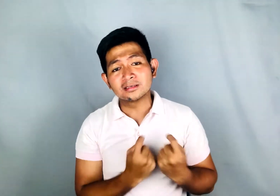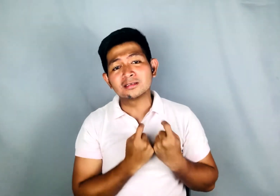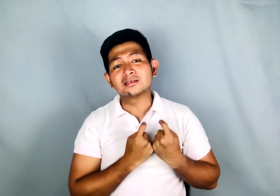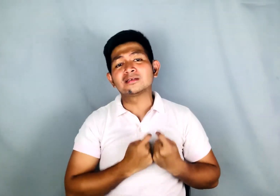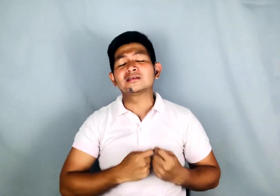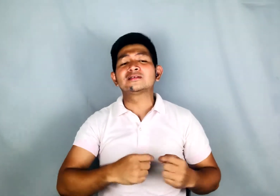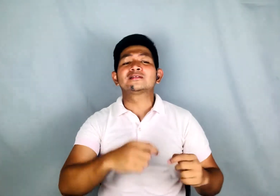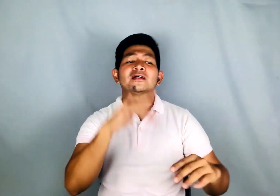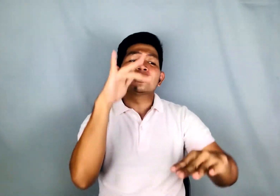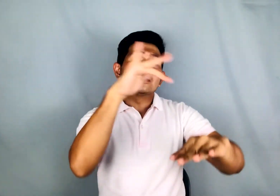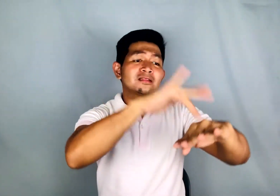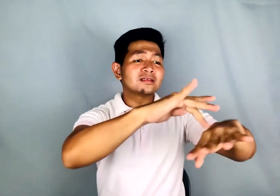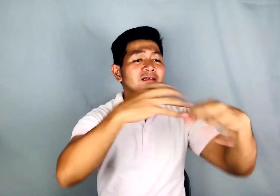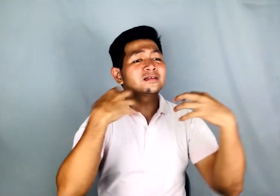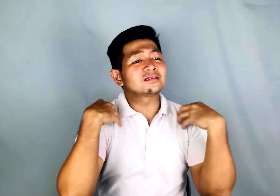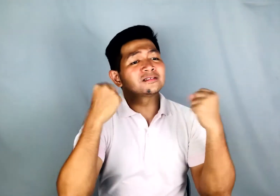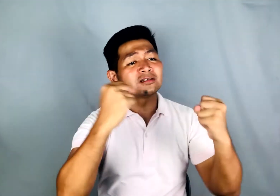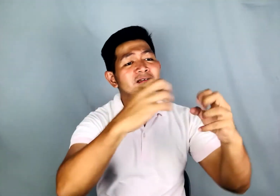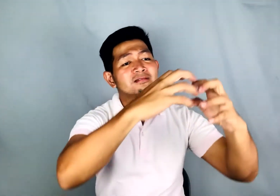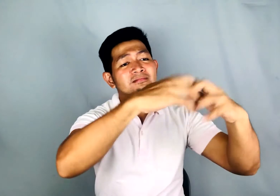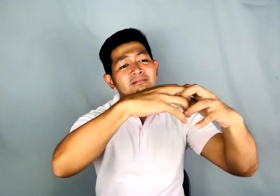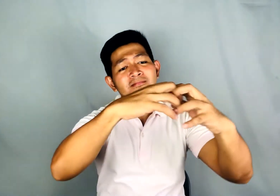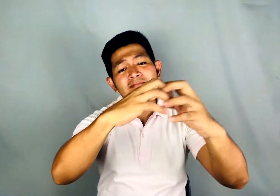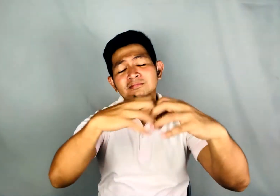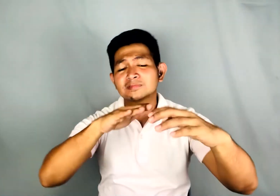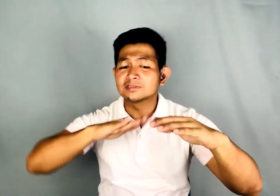land